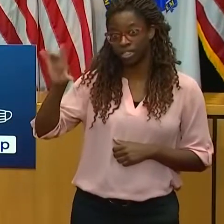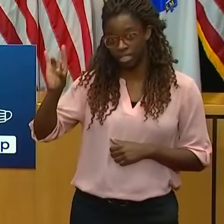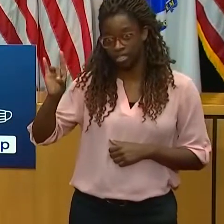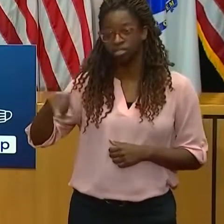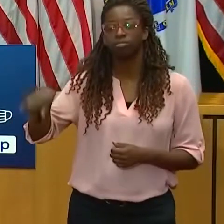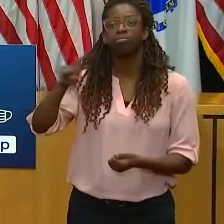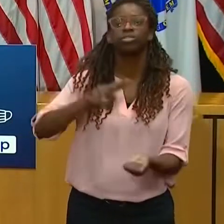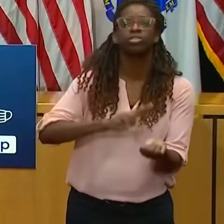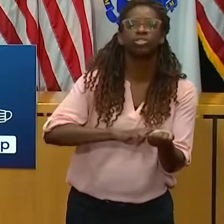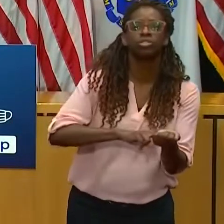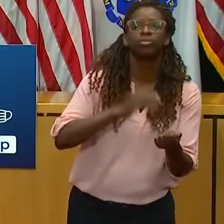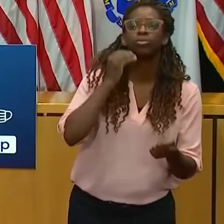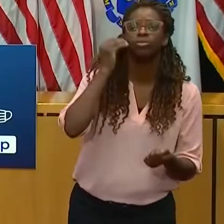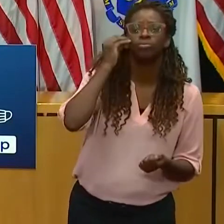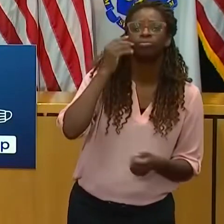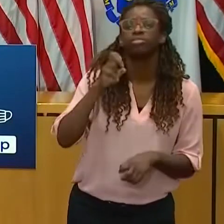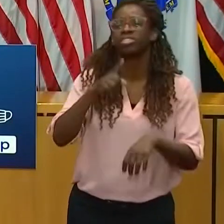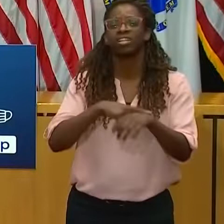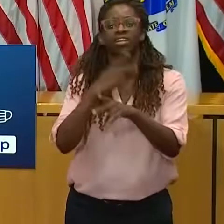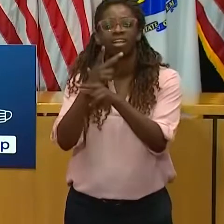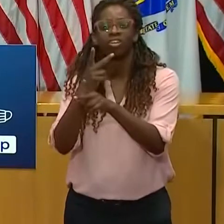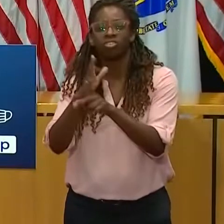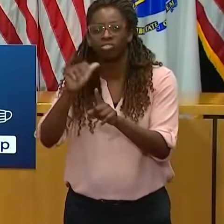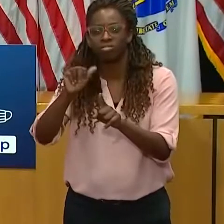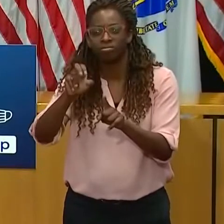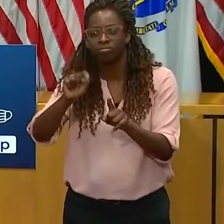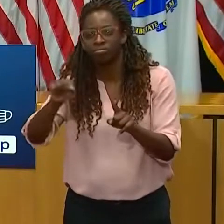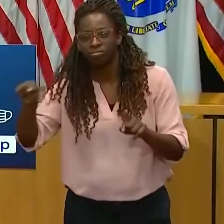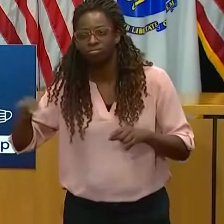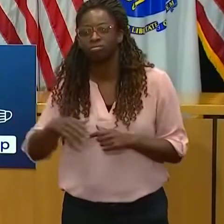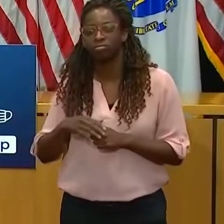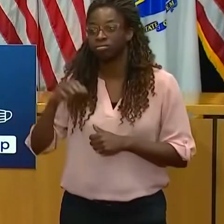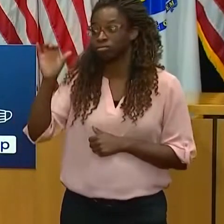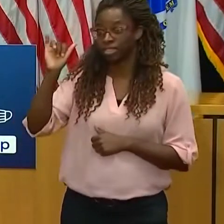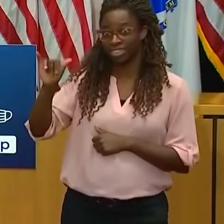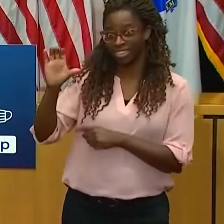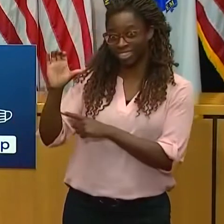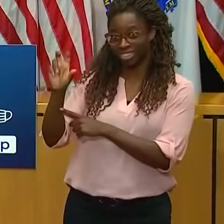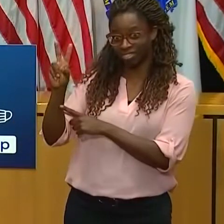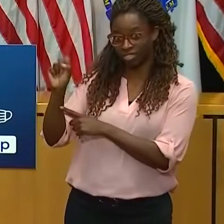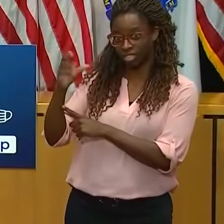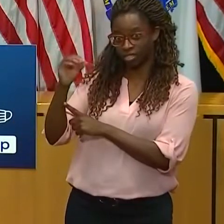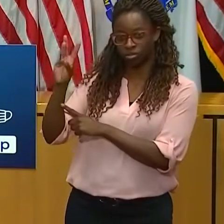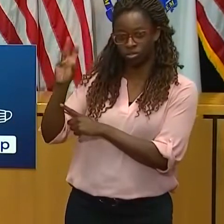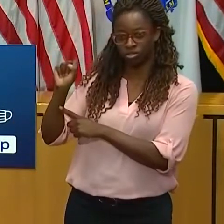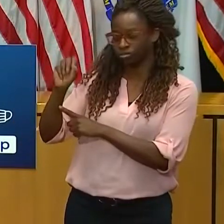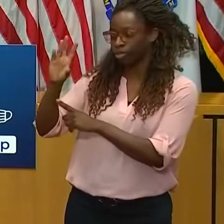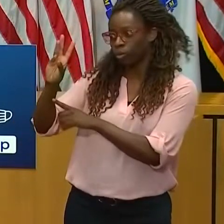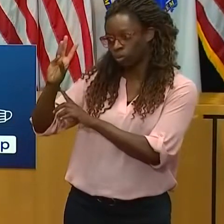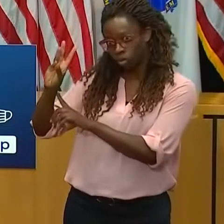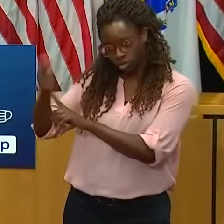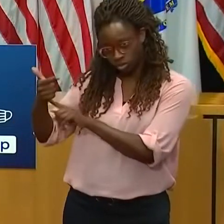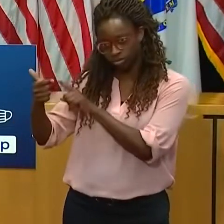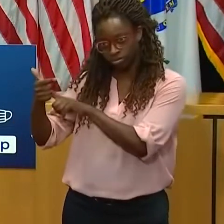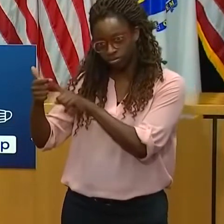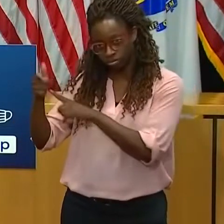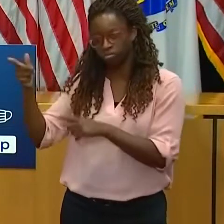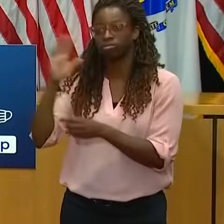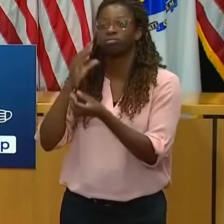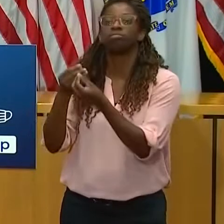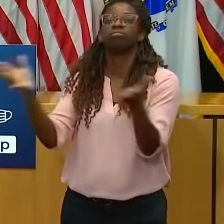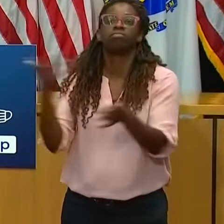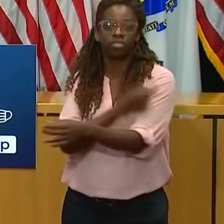are set up to begin those vaccinations in those facilities under the CDC's long term care pharmacy